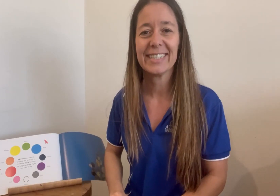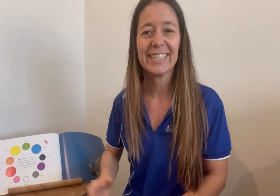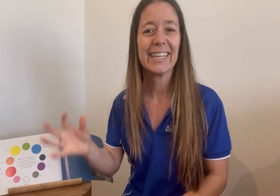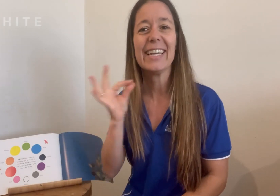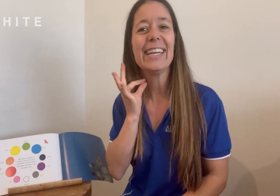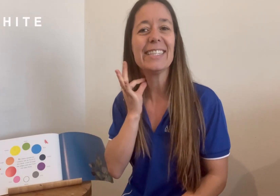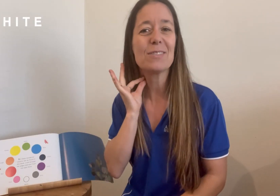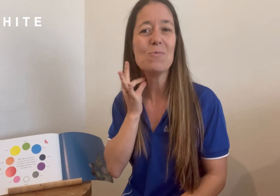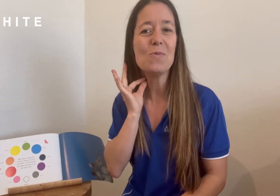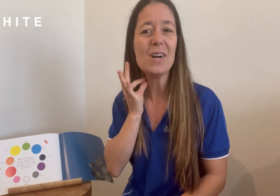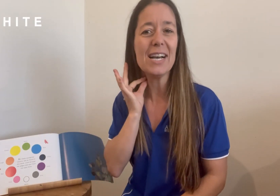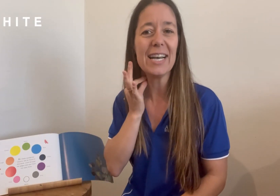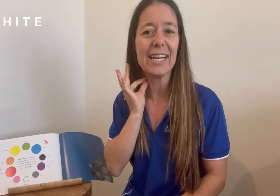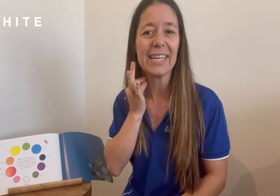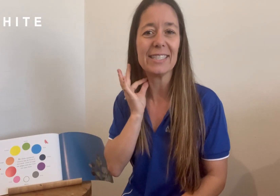It's white. It's